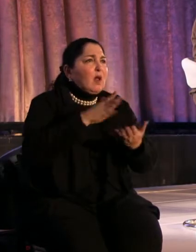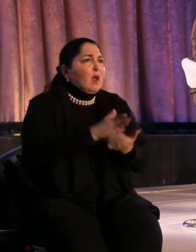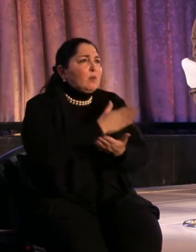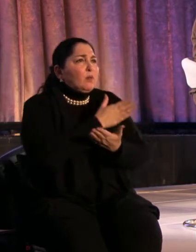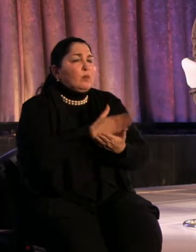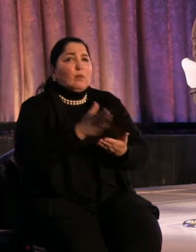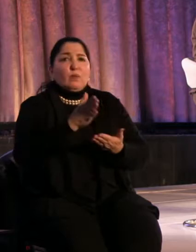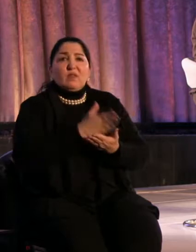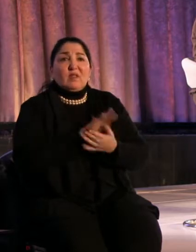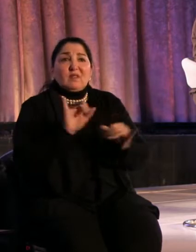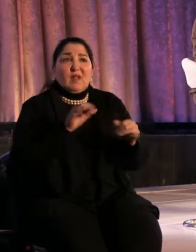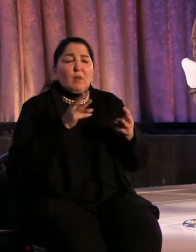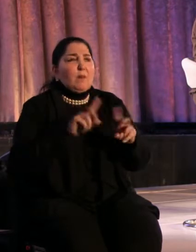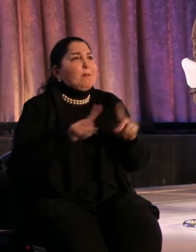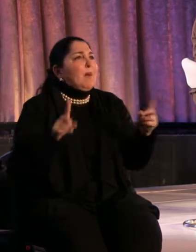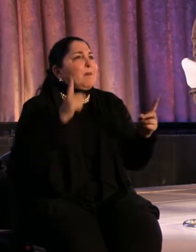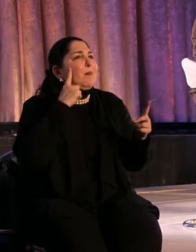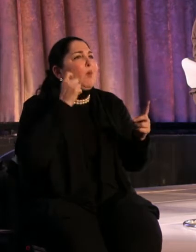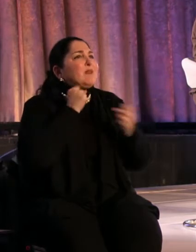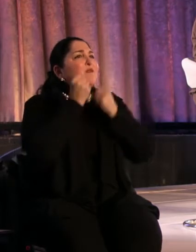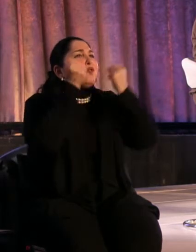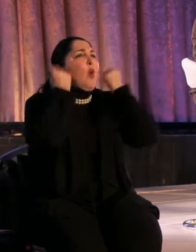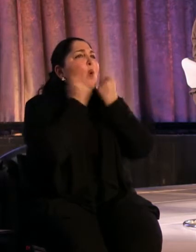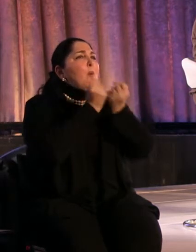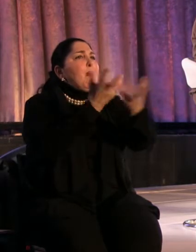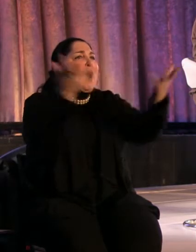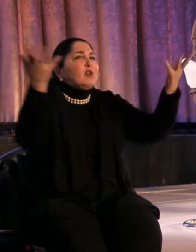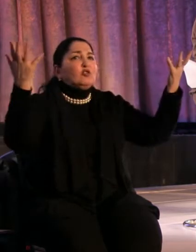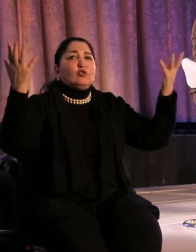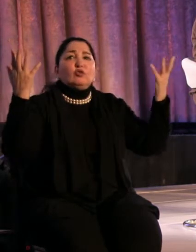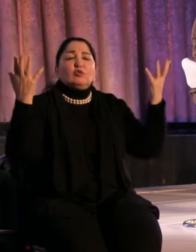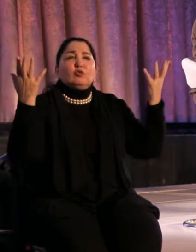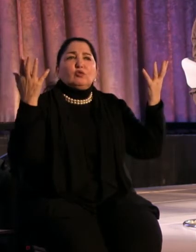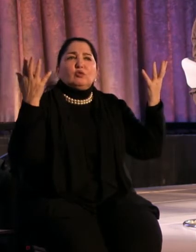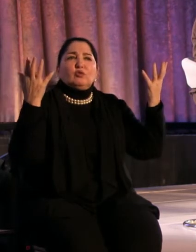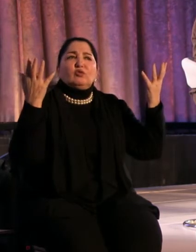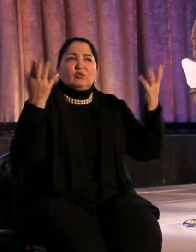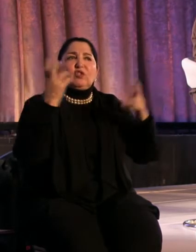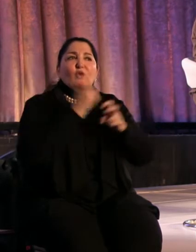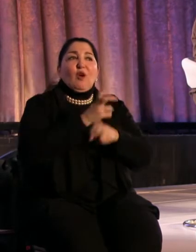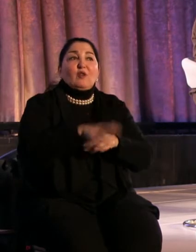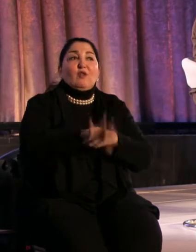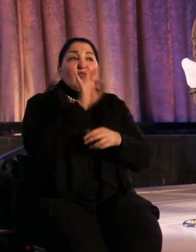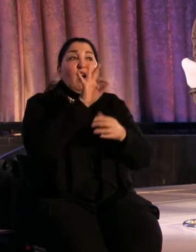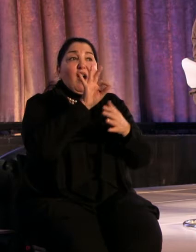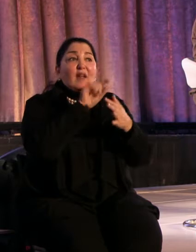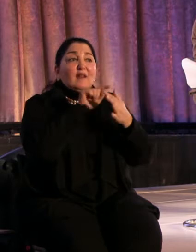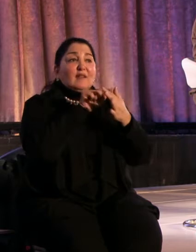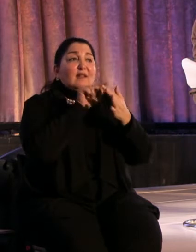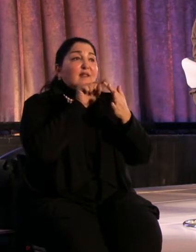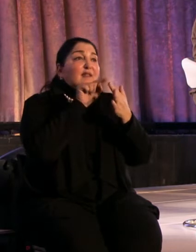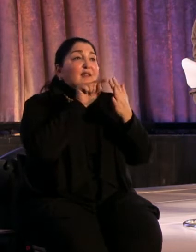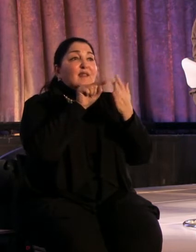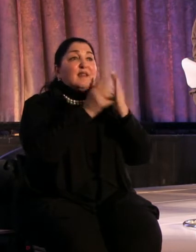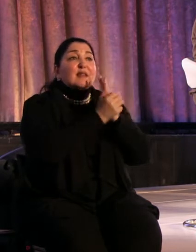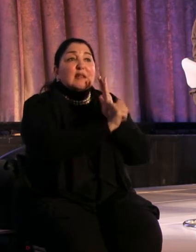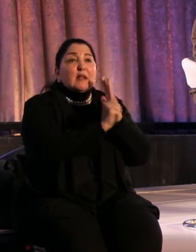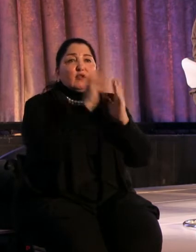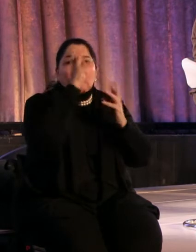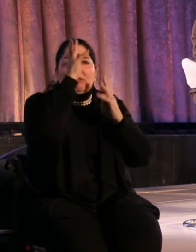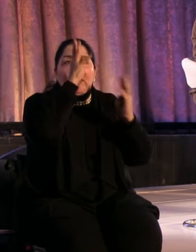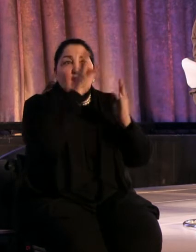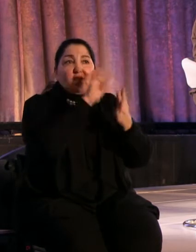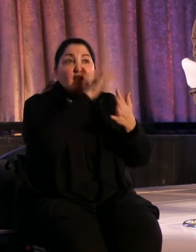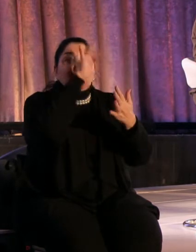because there is so much of it, it's very, very difficult to find the people who are skilled and creative.